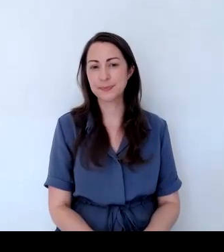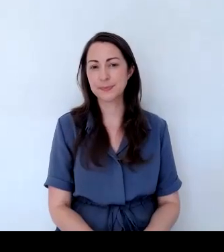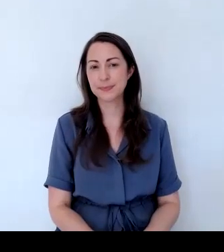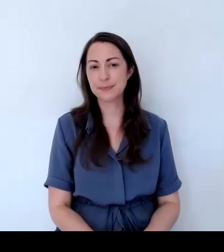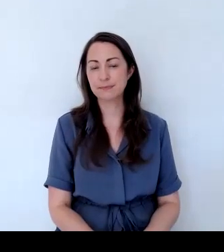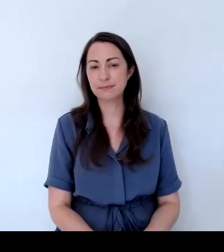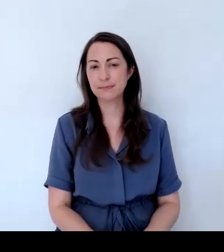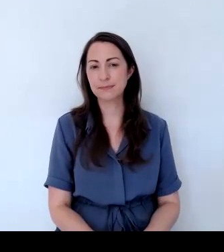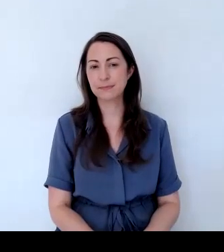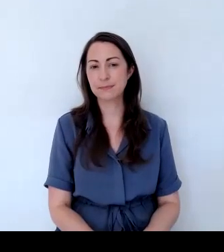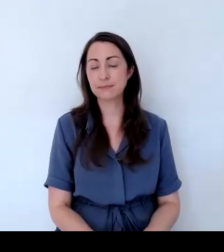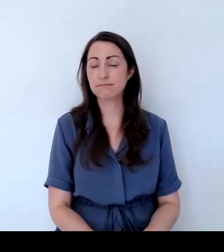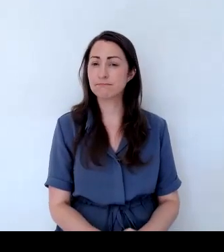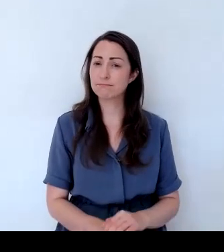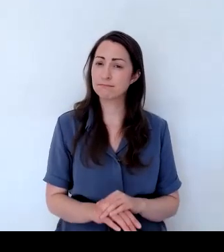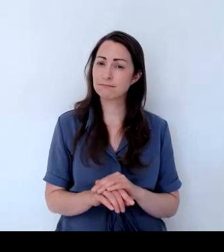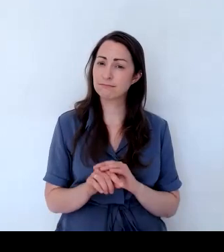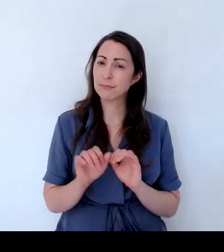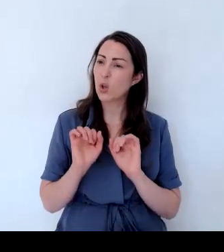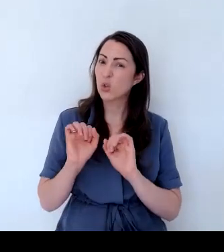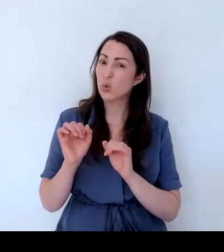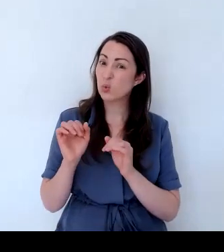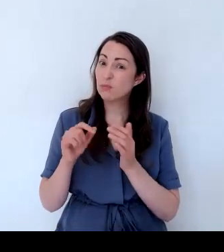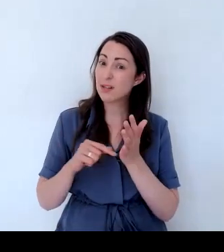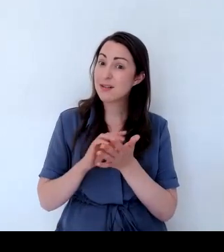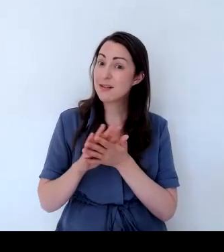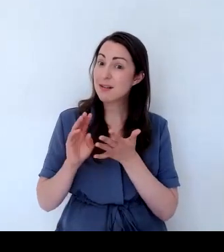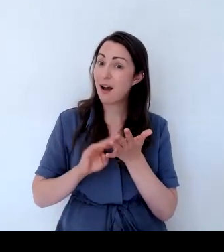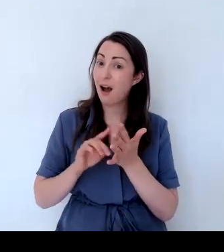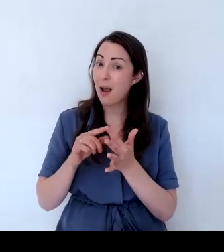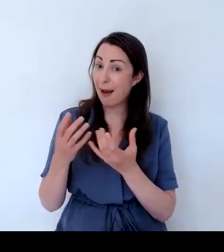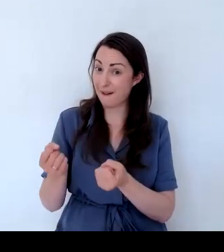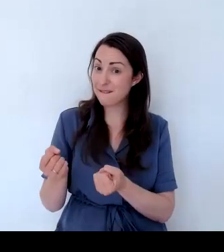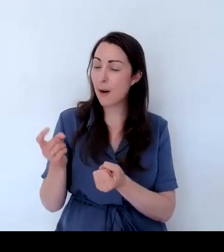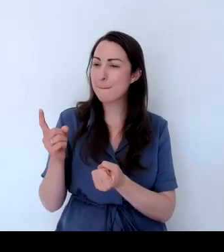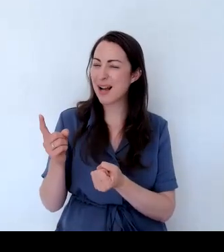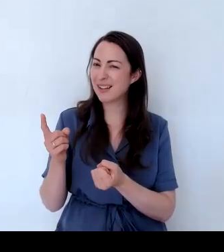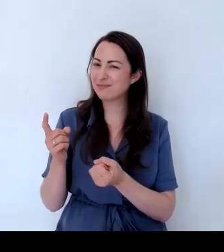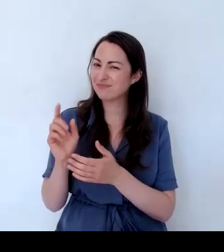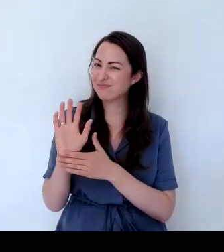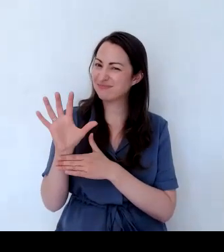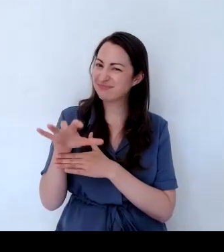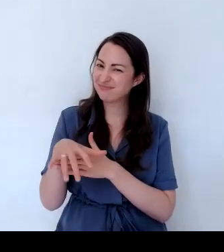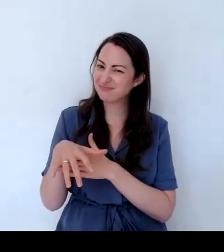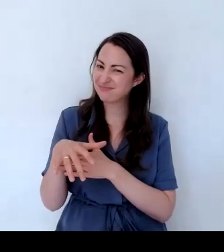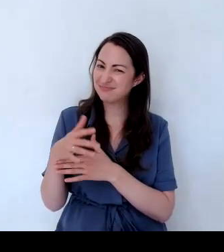If your thymes are struggling, it might be that they're waterlogged or they're not getting enough sunshine.